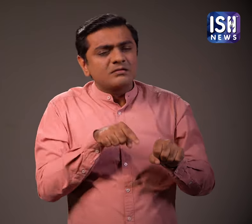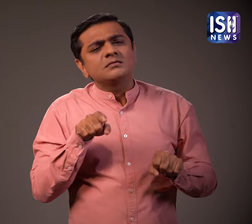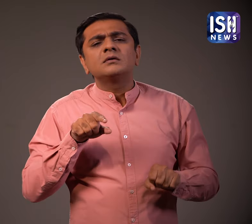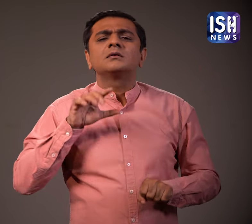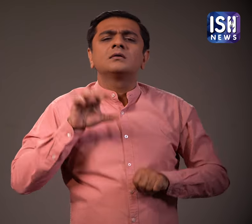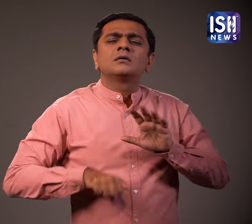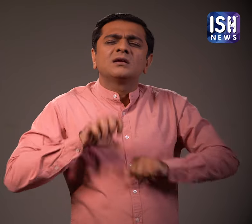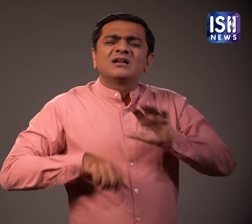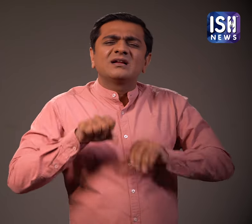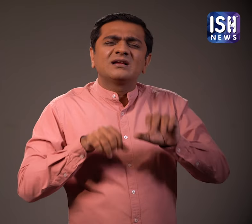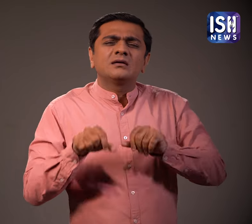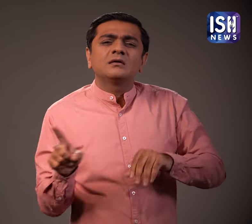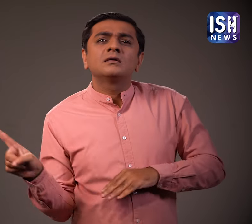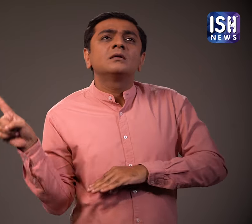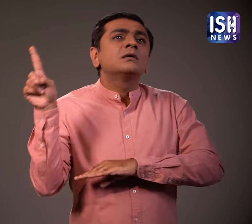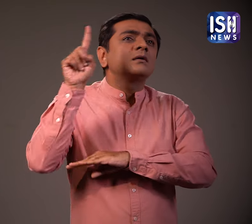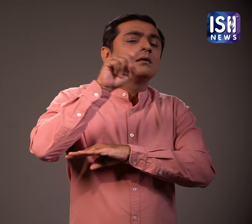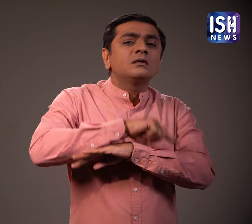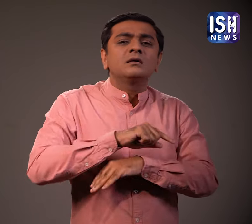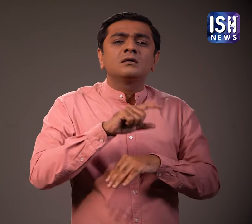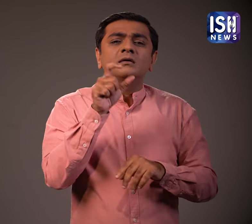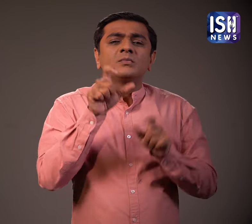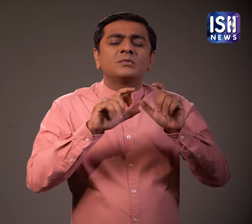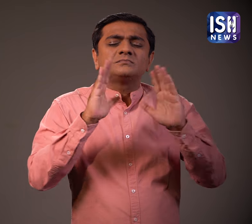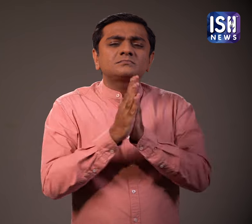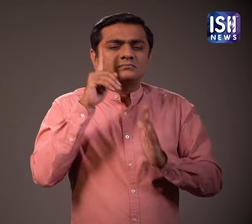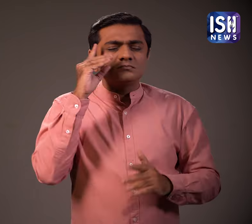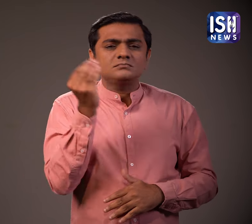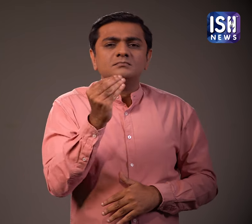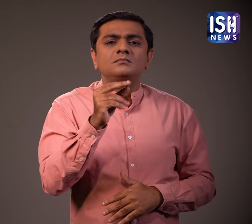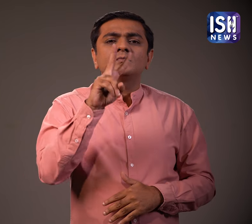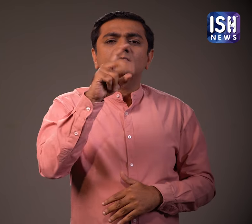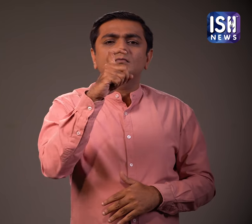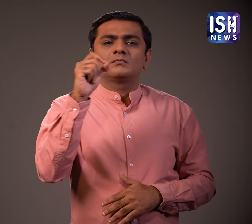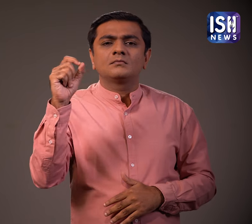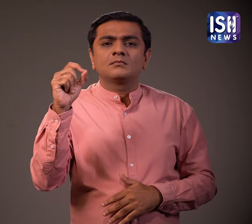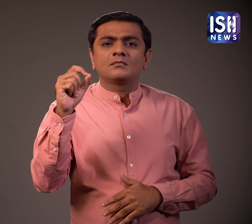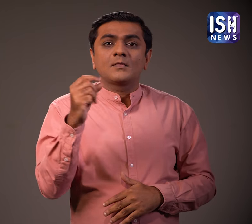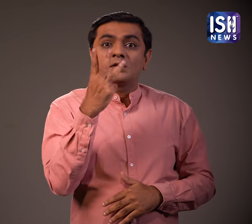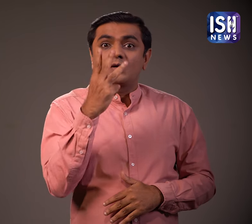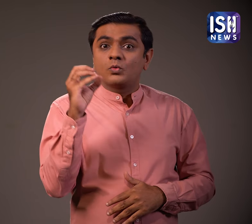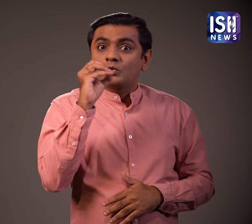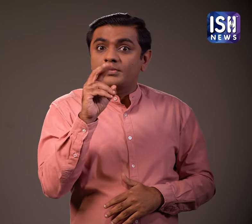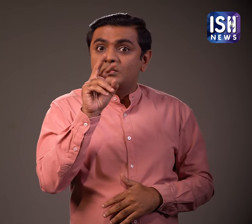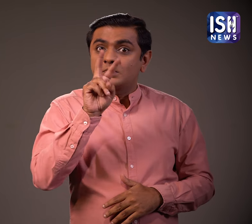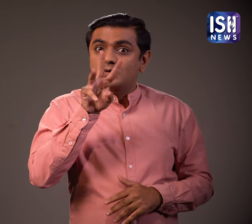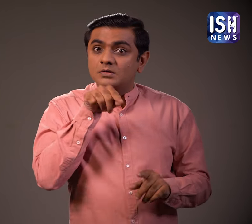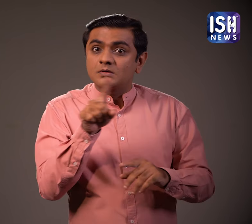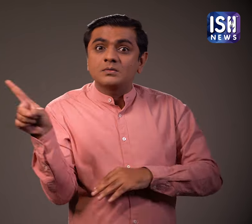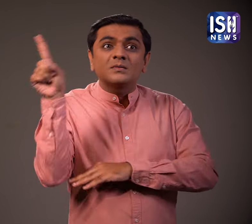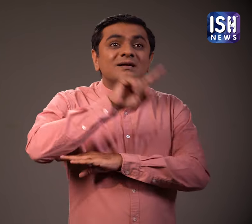In a single day on 3rd October, about 2,700 errant travellers were caught. And a whopping Rs 7